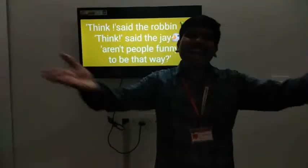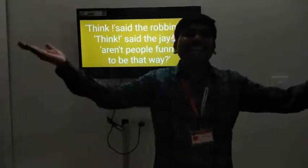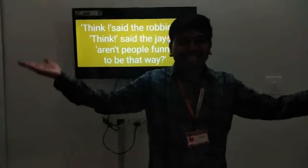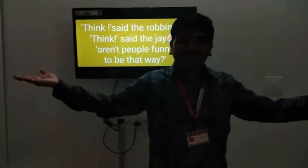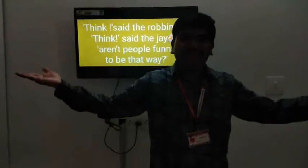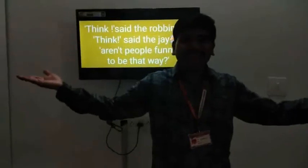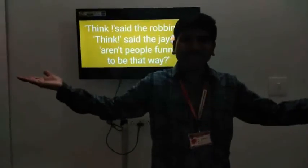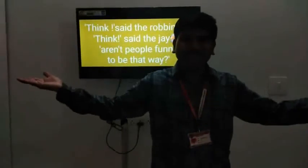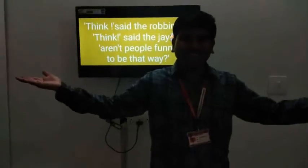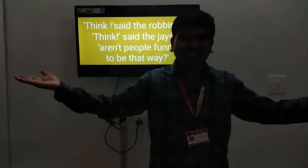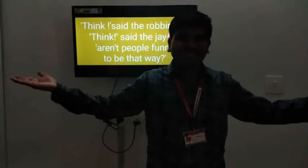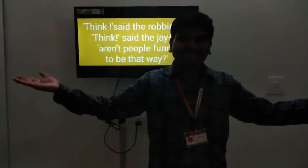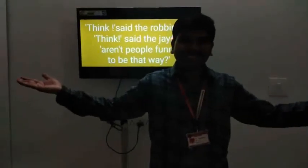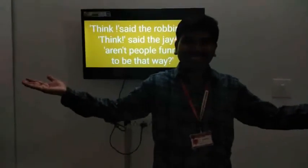strange people people. Look. Look. Look.